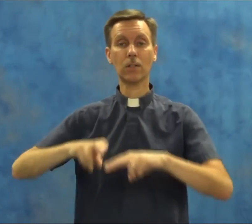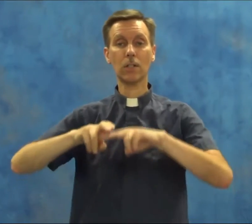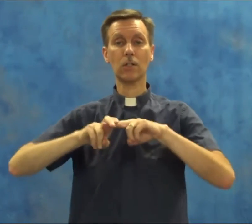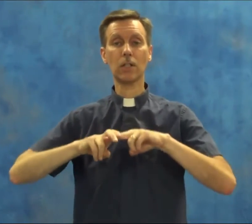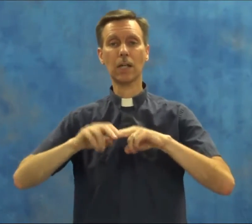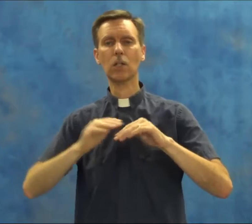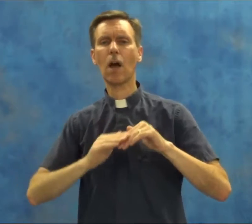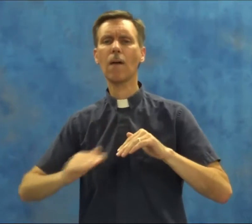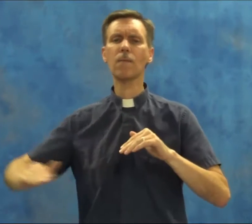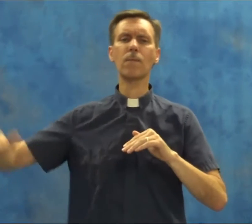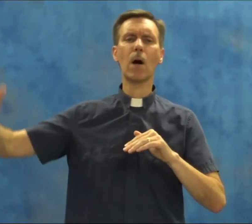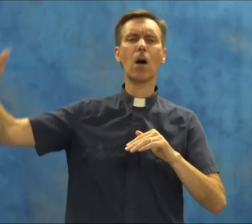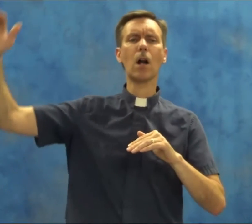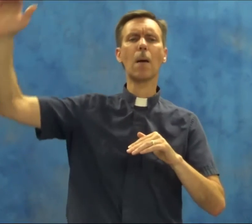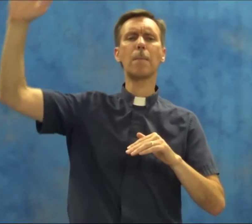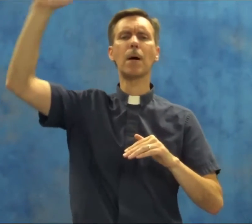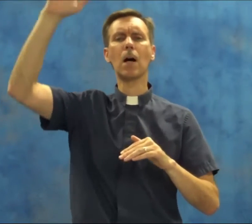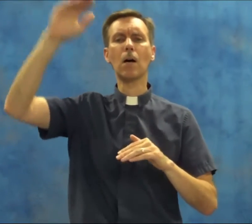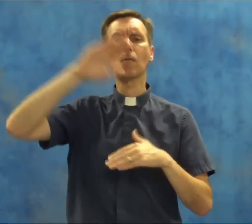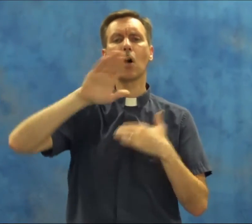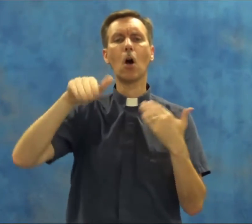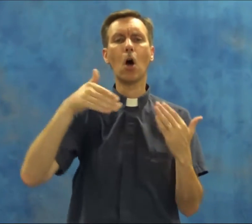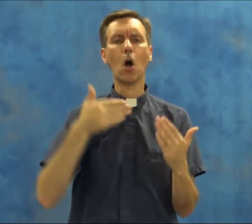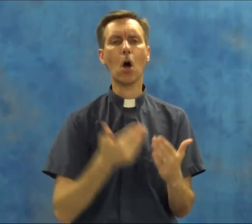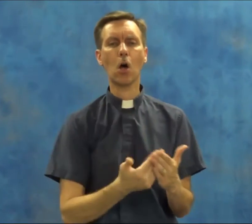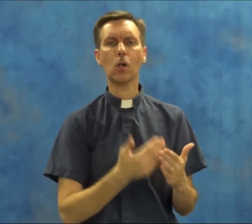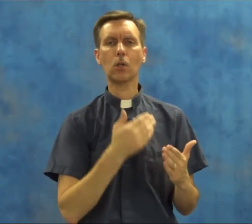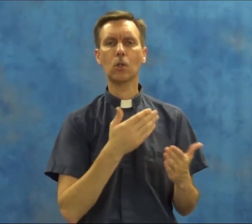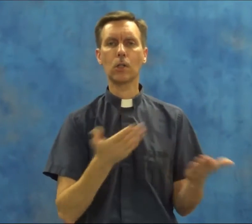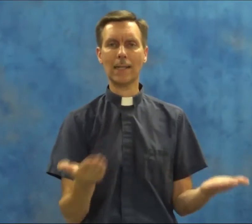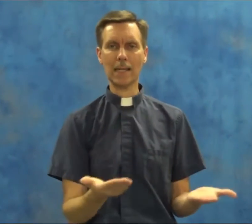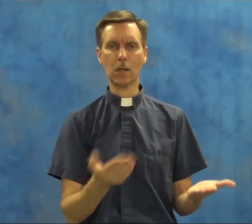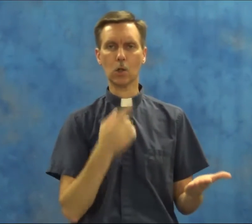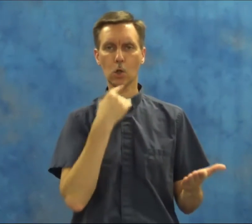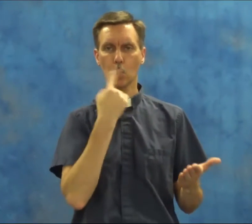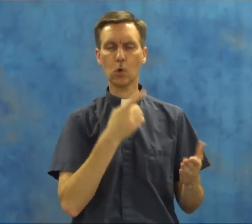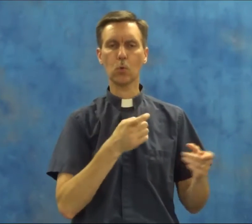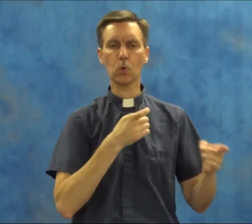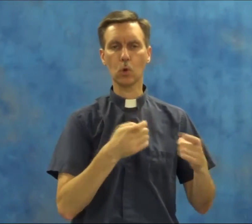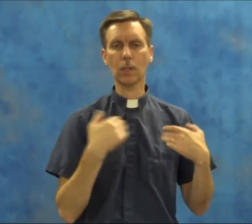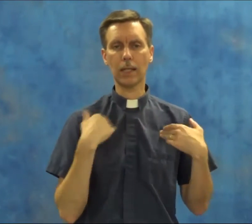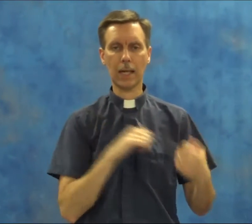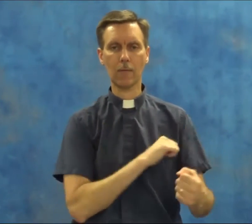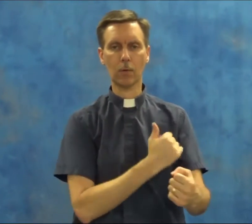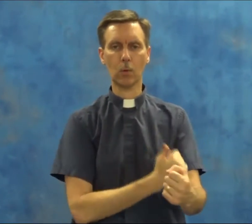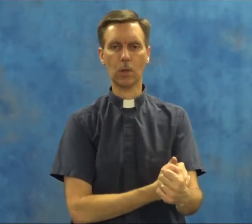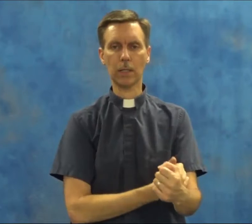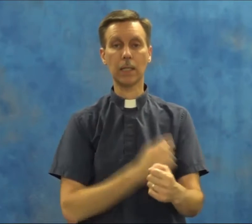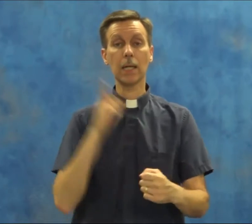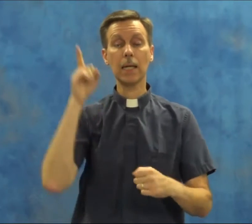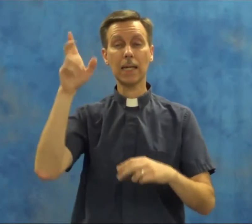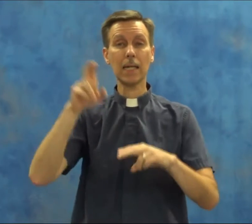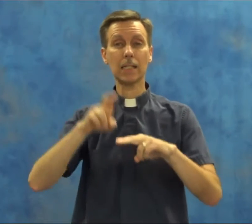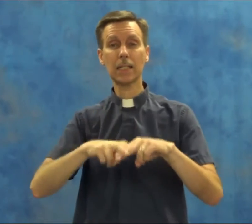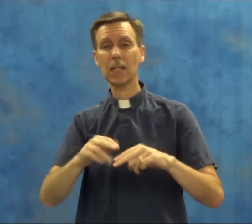sits far above all here who rule and have authority. He sits